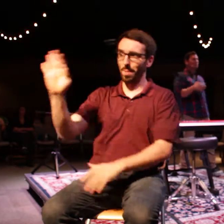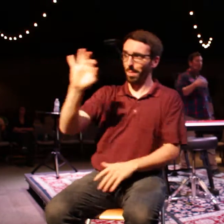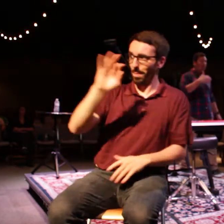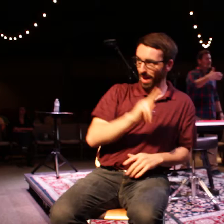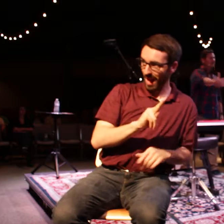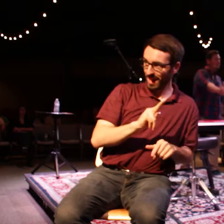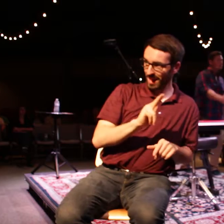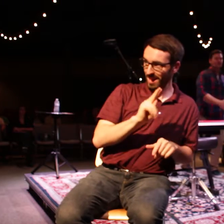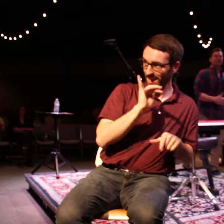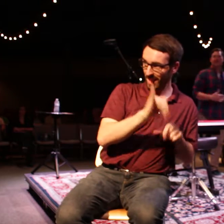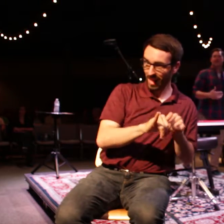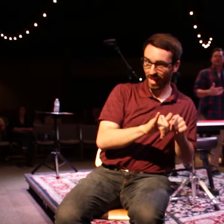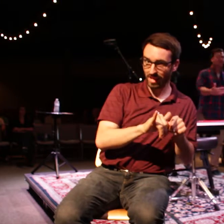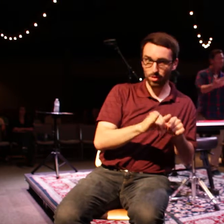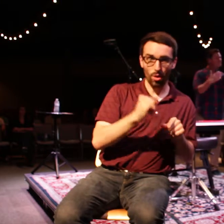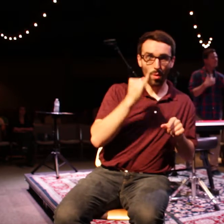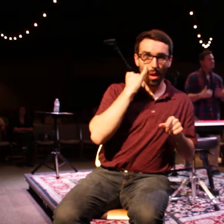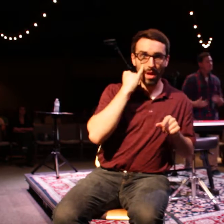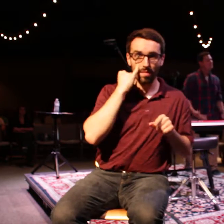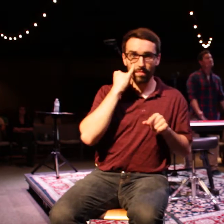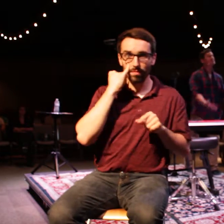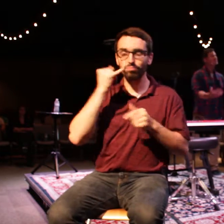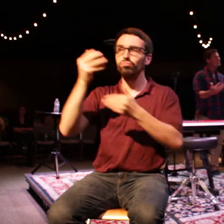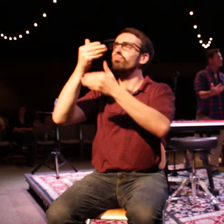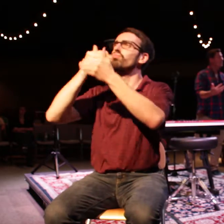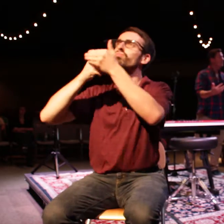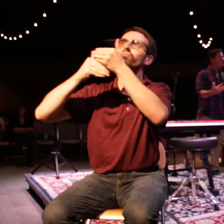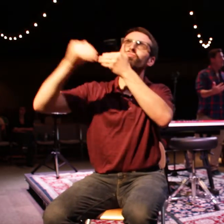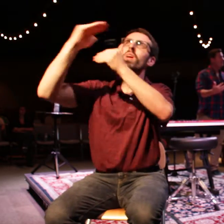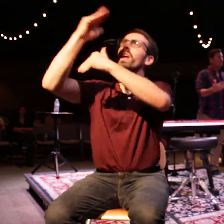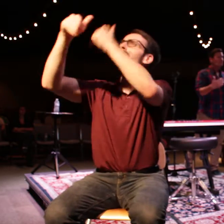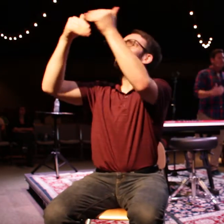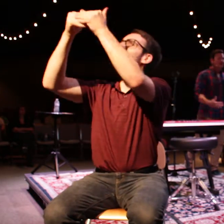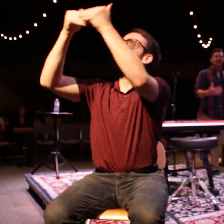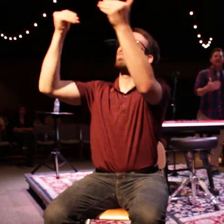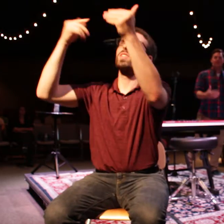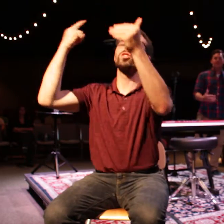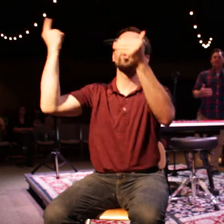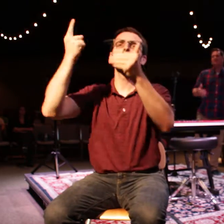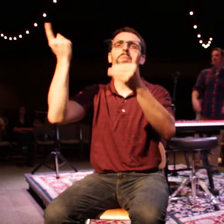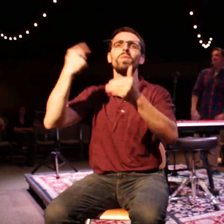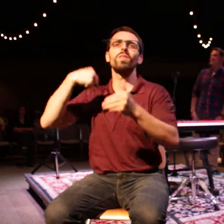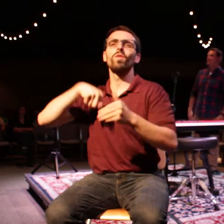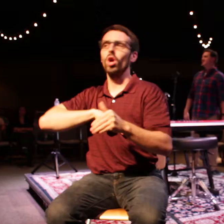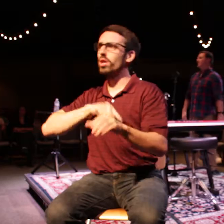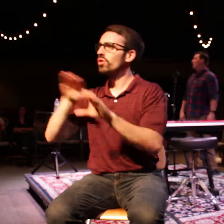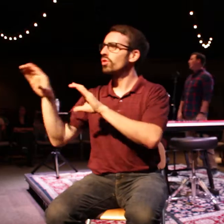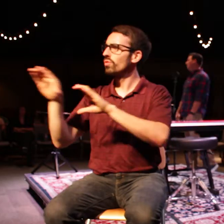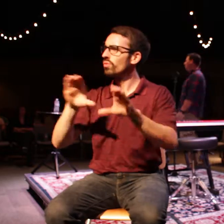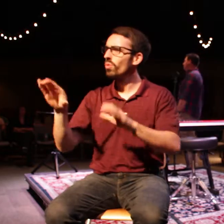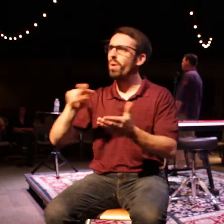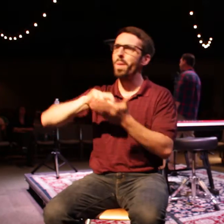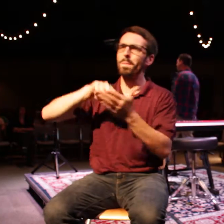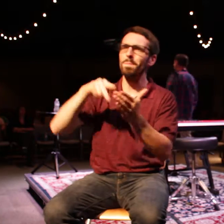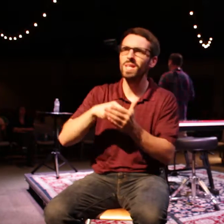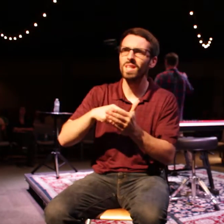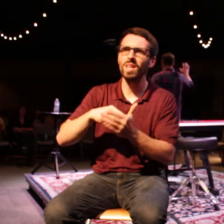work in the restored creation. There will be something for us to do. There will be meaning and purpose and fulfillment to our work, even in